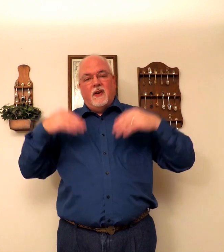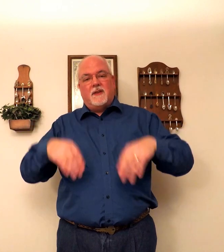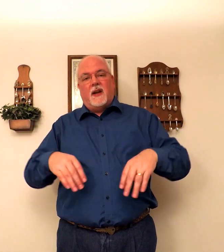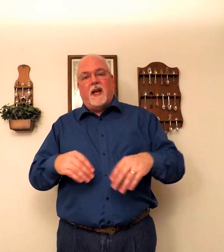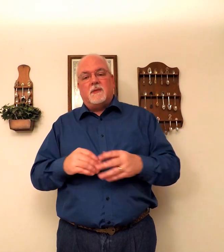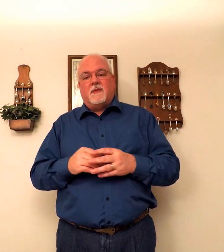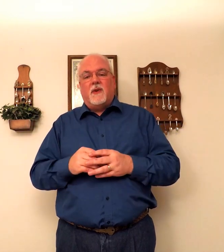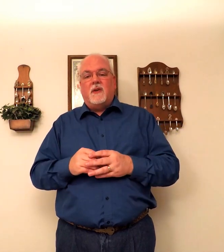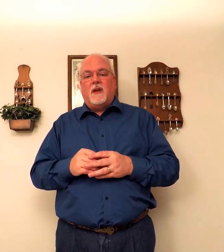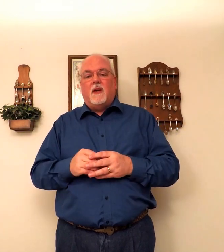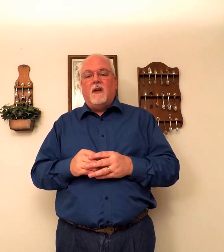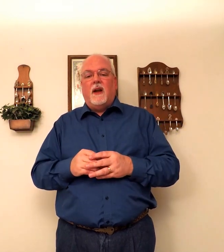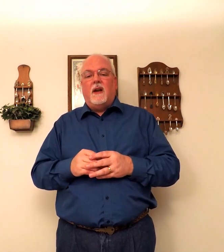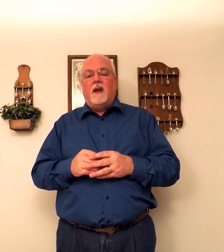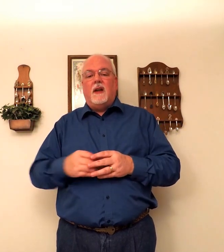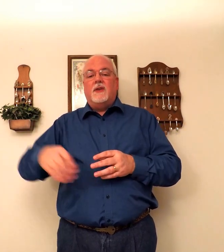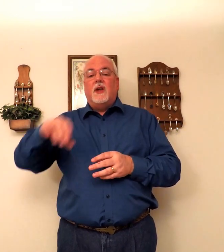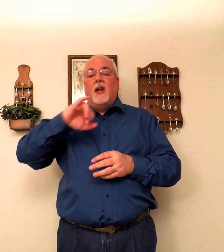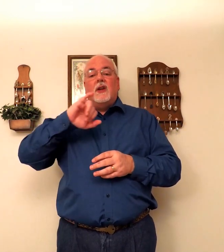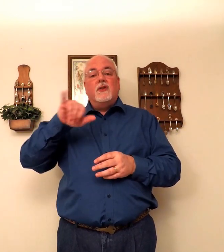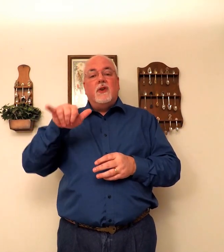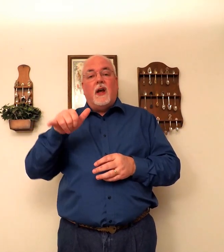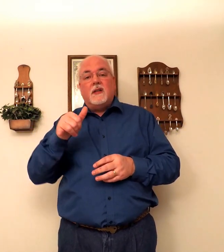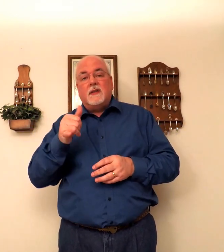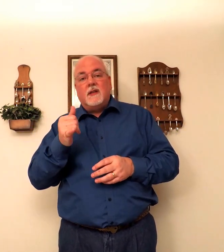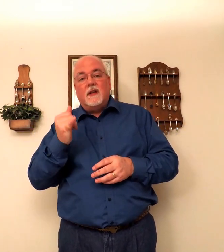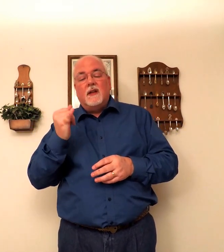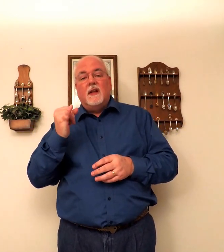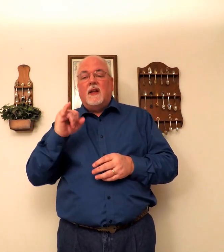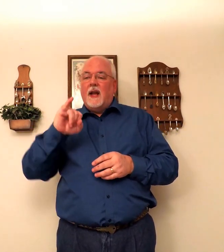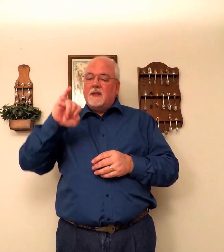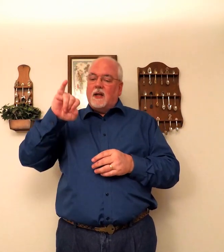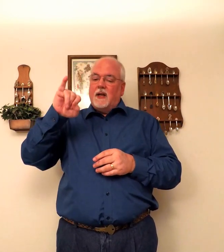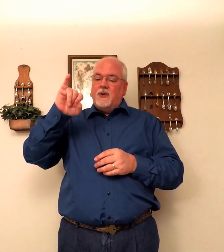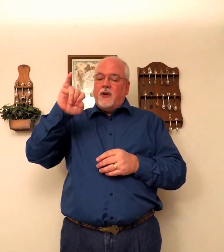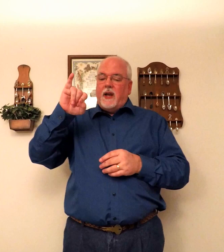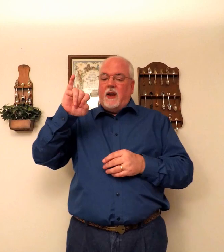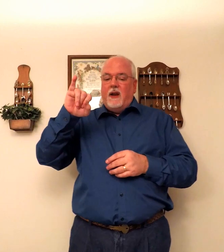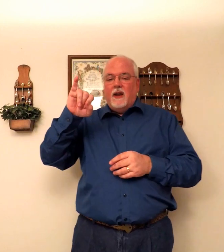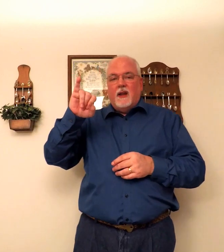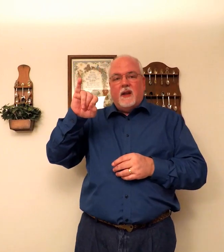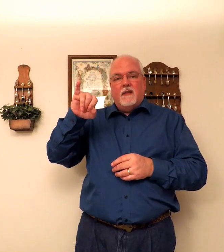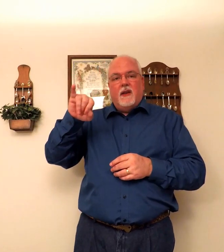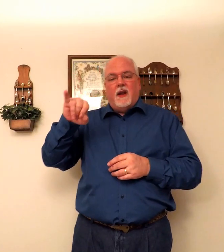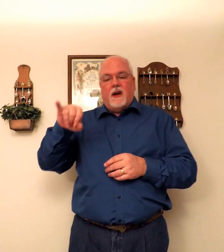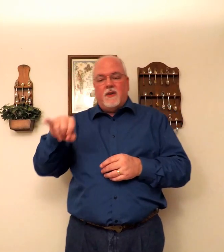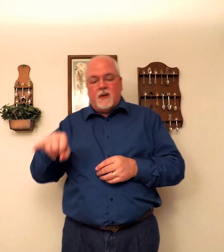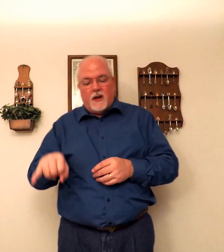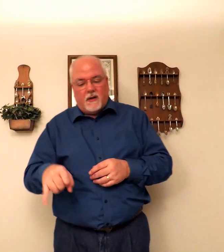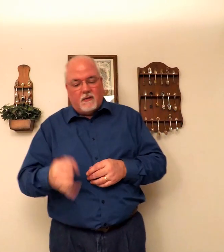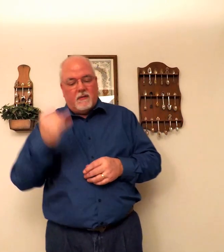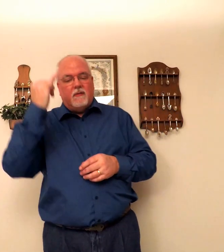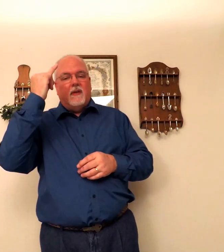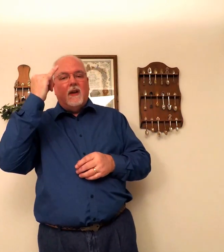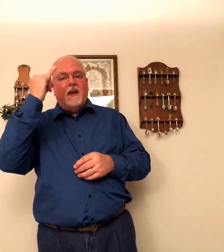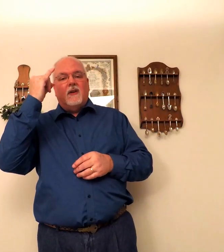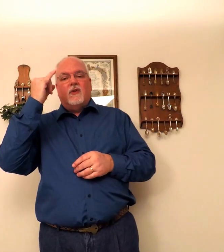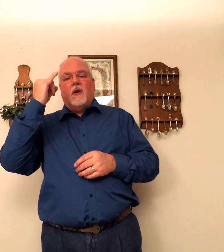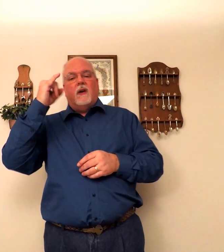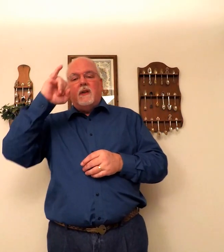then you've got the last verse here. And it is. Just. It's the letter J. In the air. Just kind of. Draw it